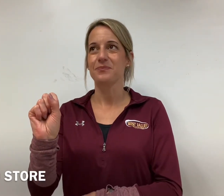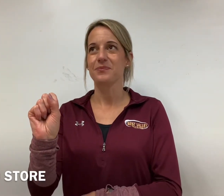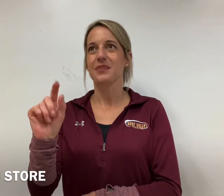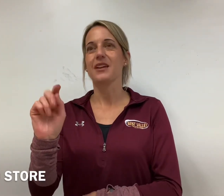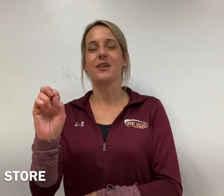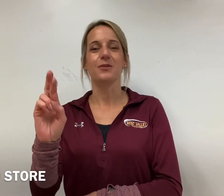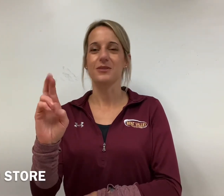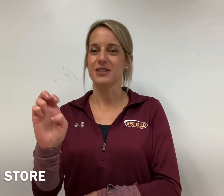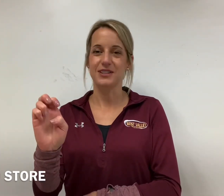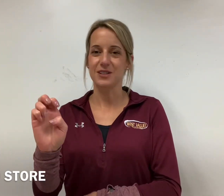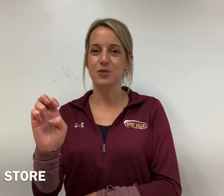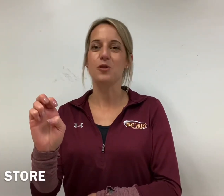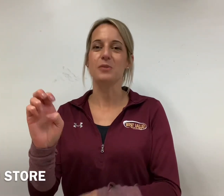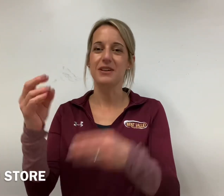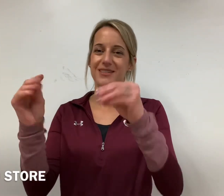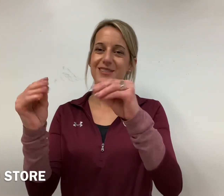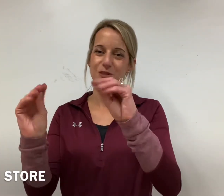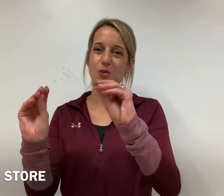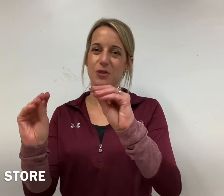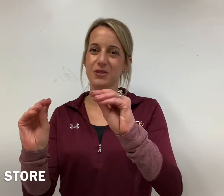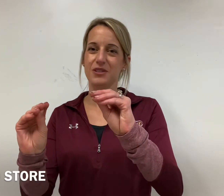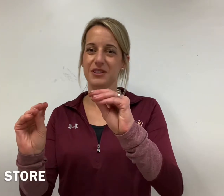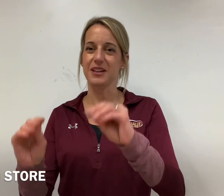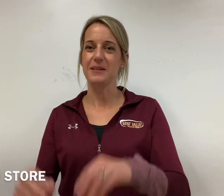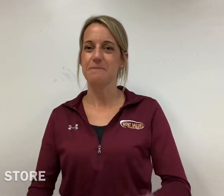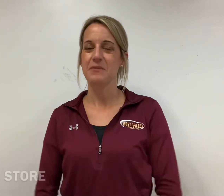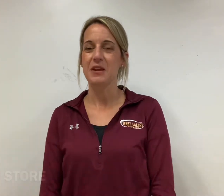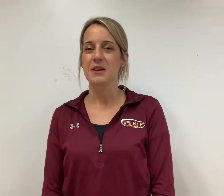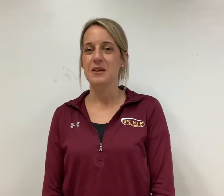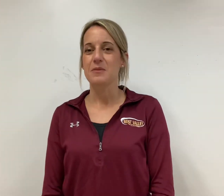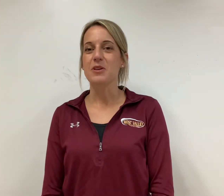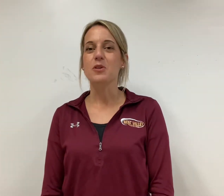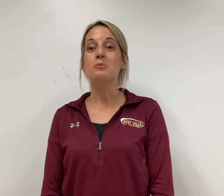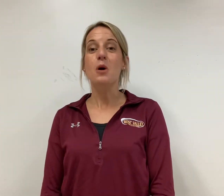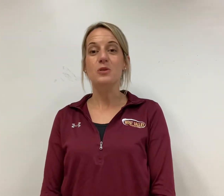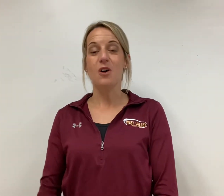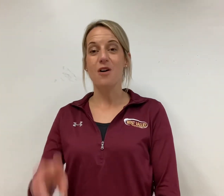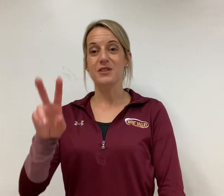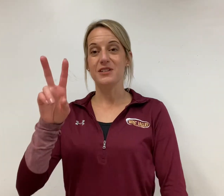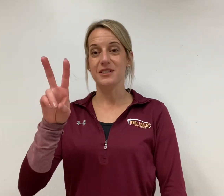oh I'm going to say store but store you can sign it but you'll most often see